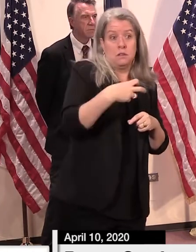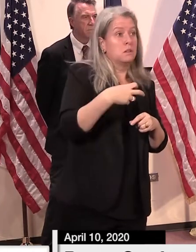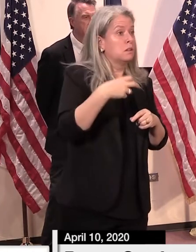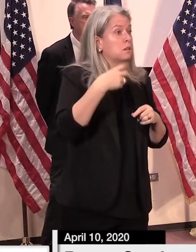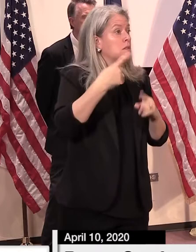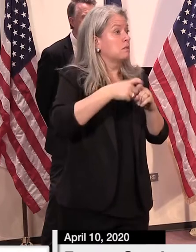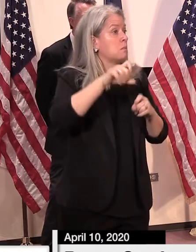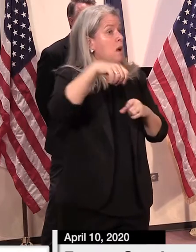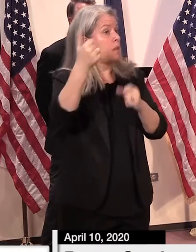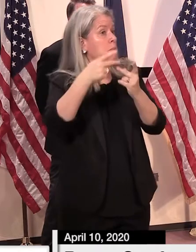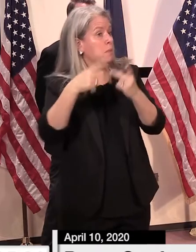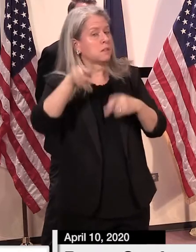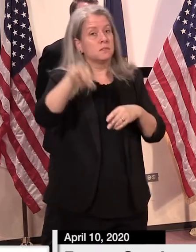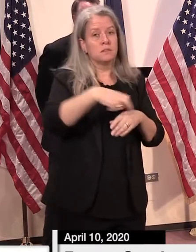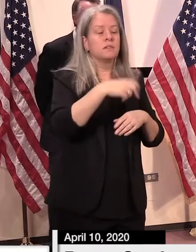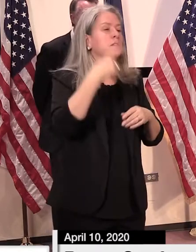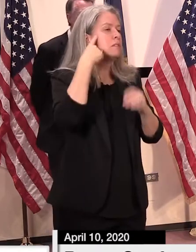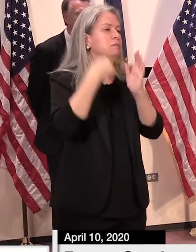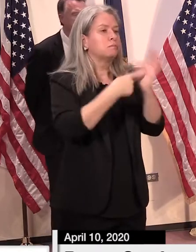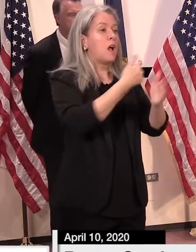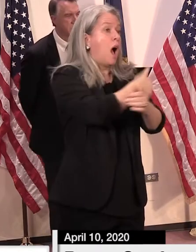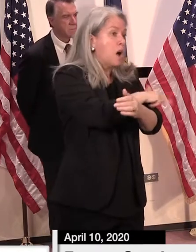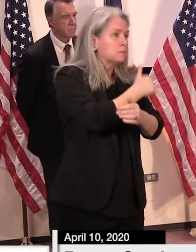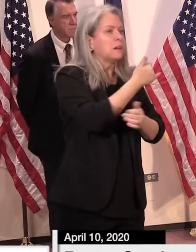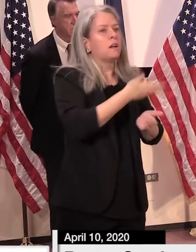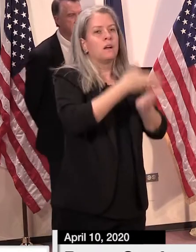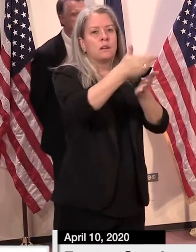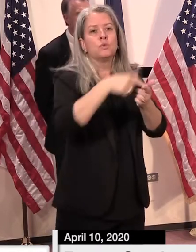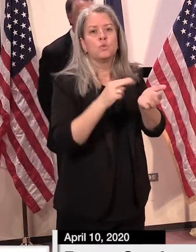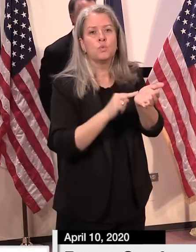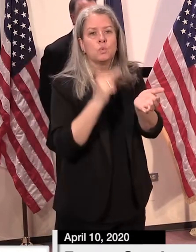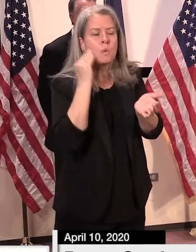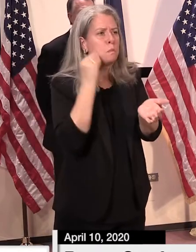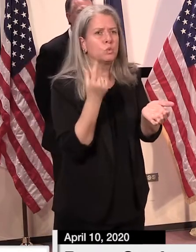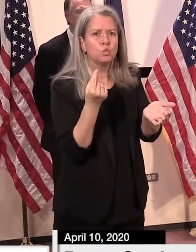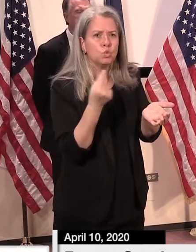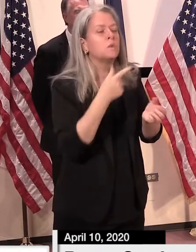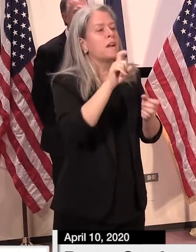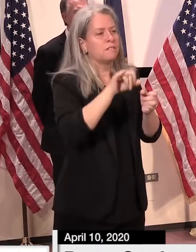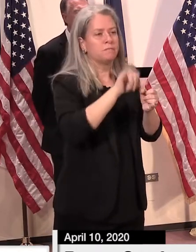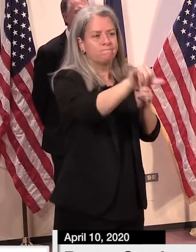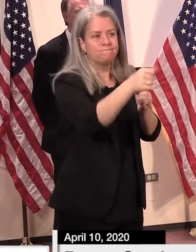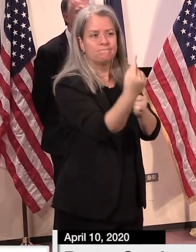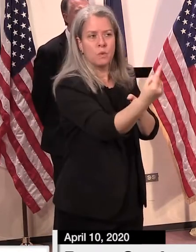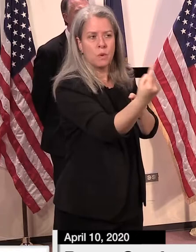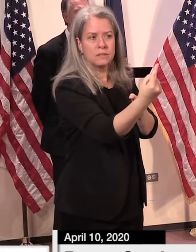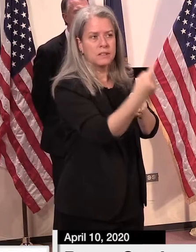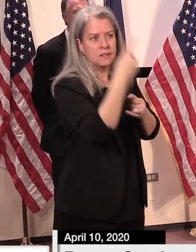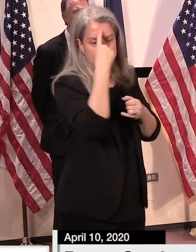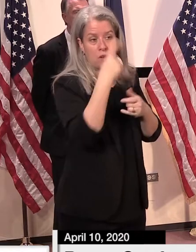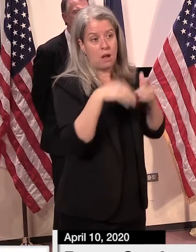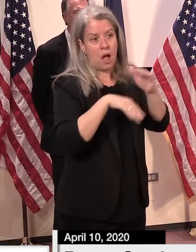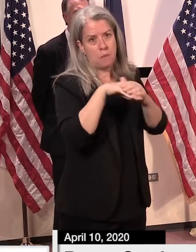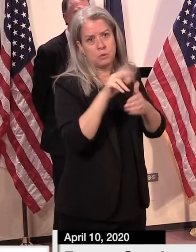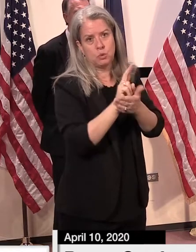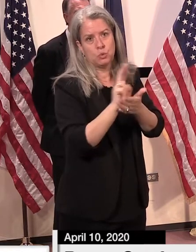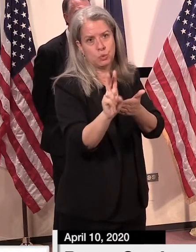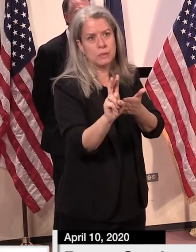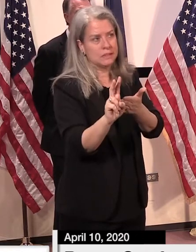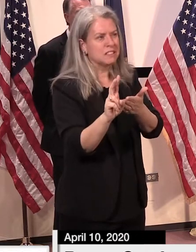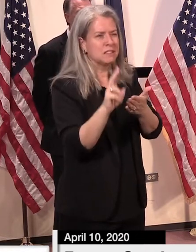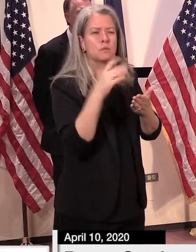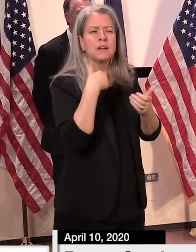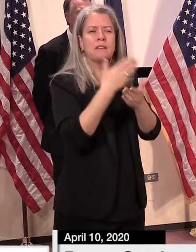from, for example, a hospital to a nursing home, quarantining that patient up to 14 days, plus